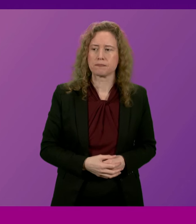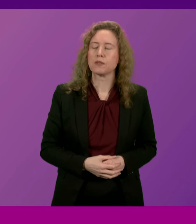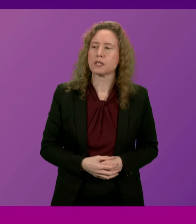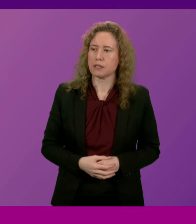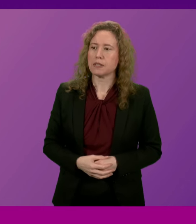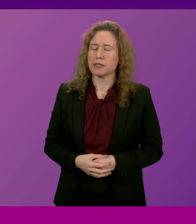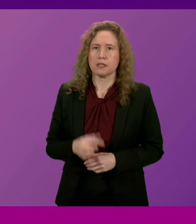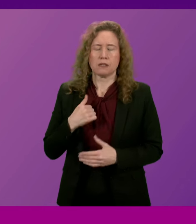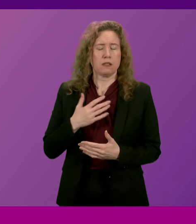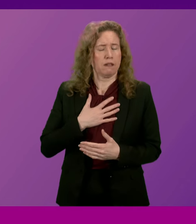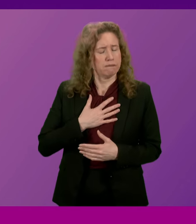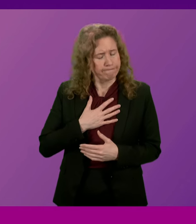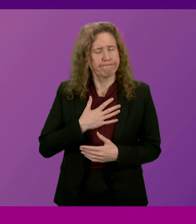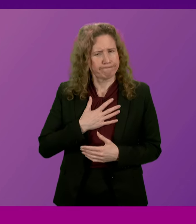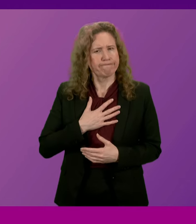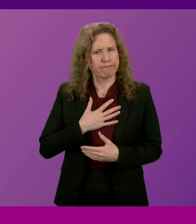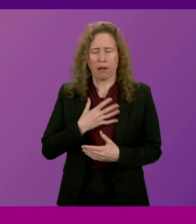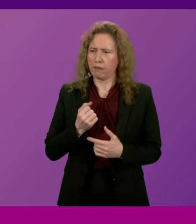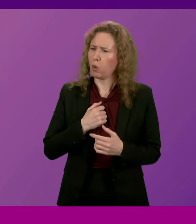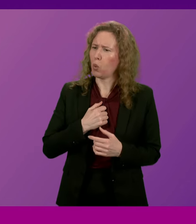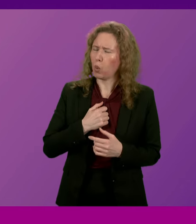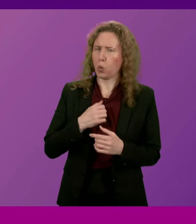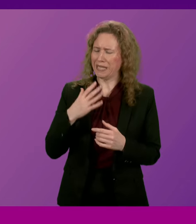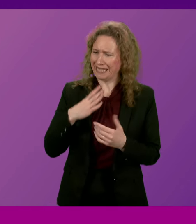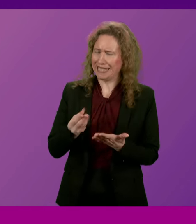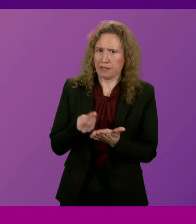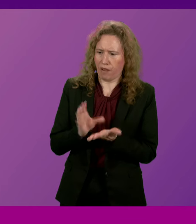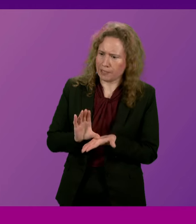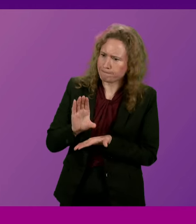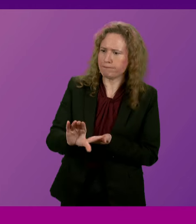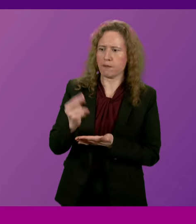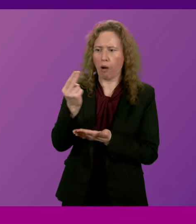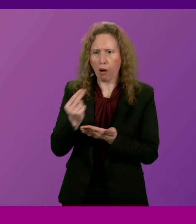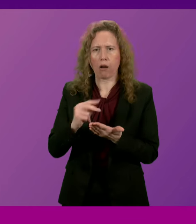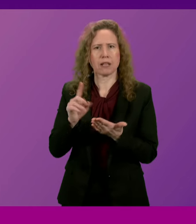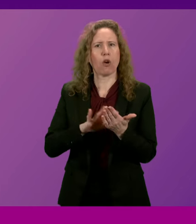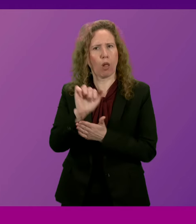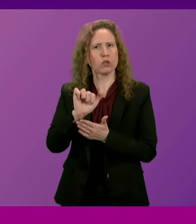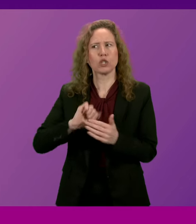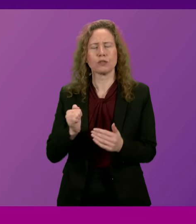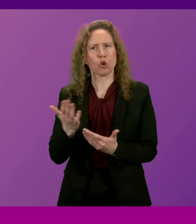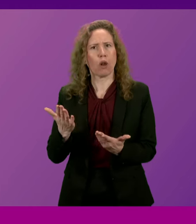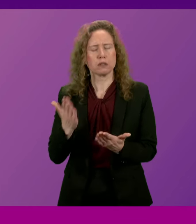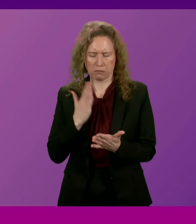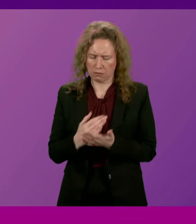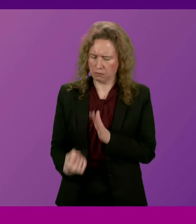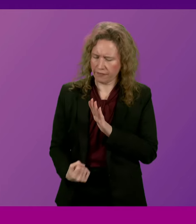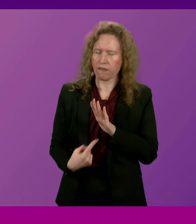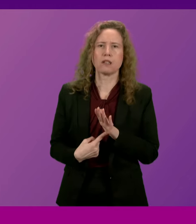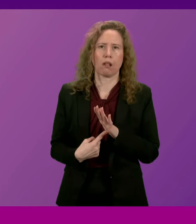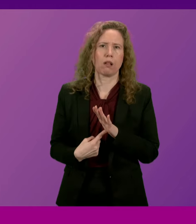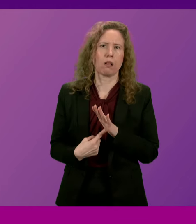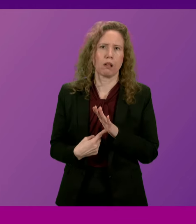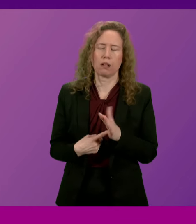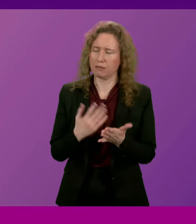enormously sympathetic to financial support for the artistic and cultural sector in Scotland. It is absolutely